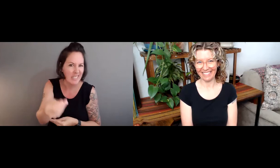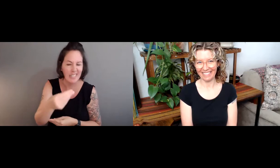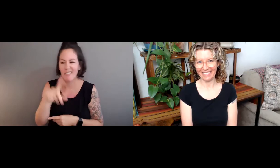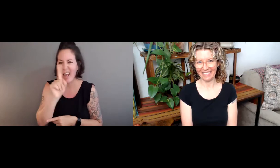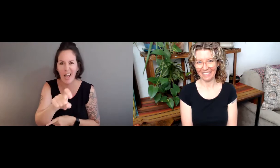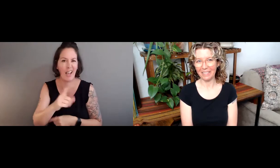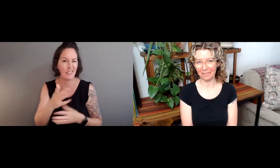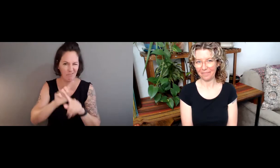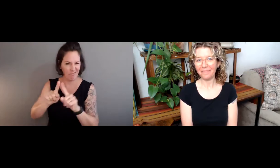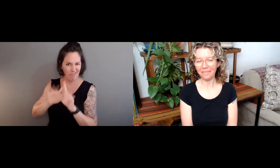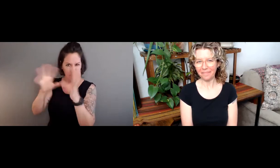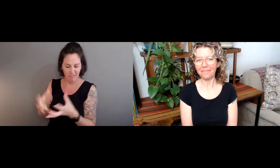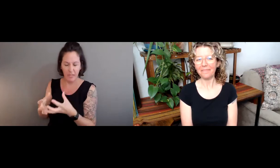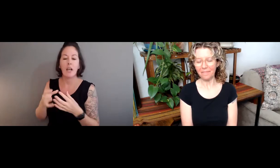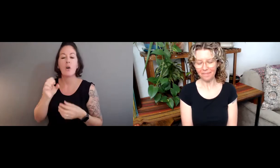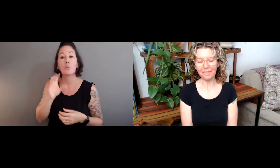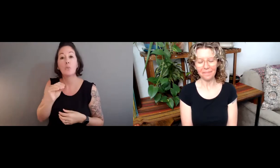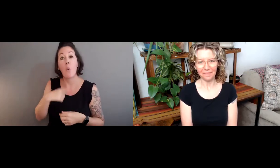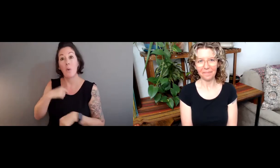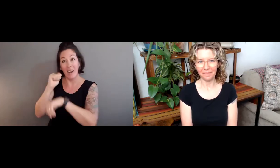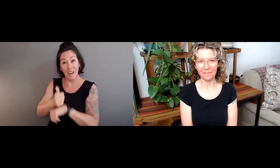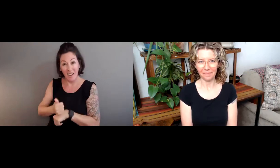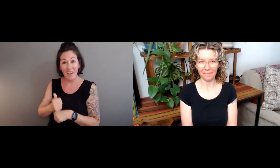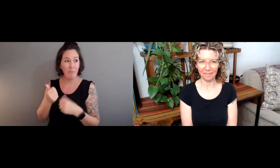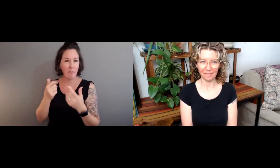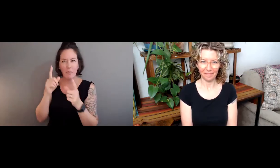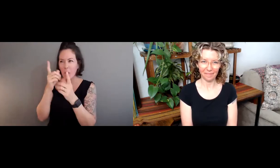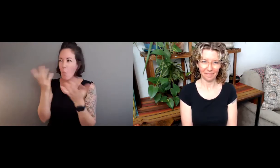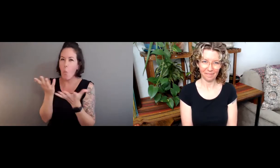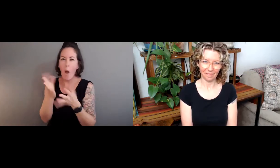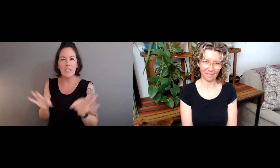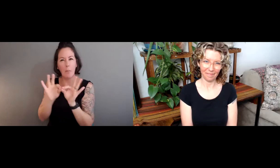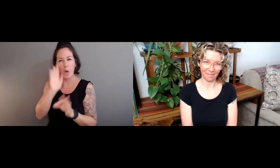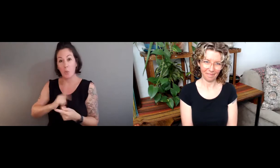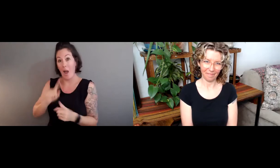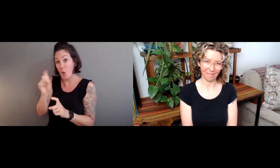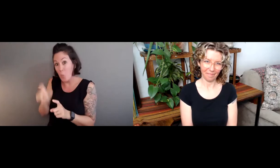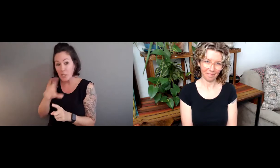We're looking specifically at indicating verbs, for example, verbs like give and ask.